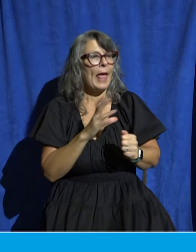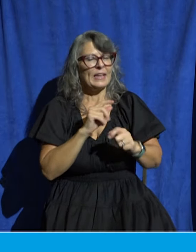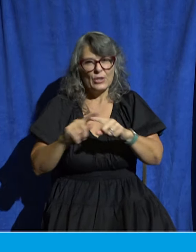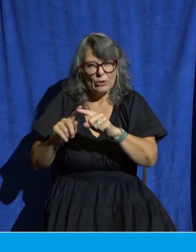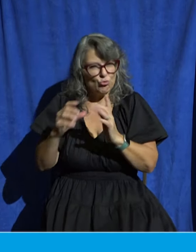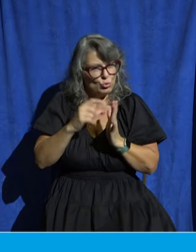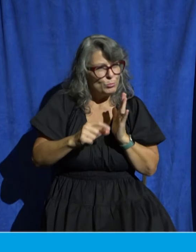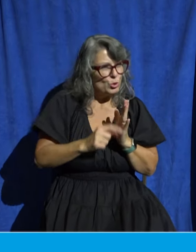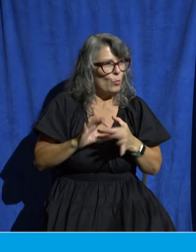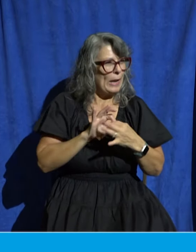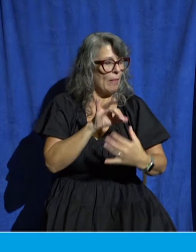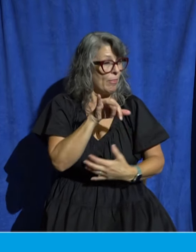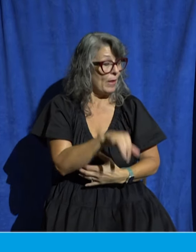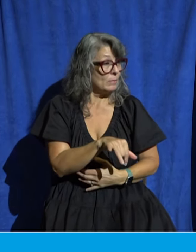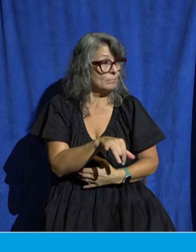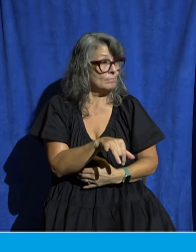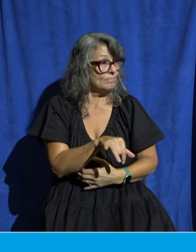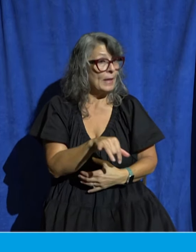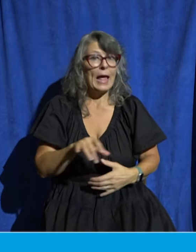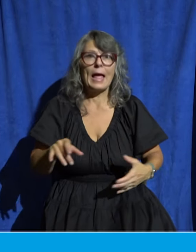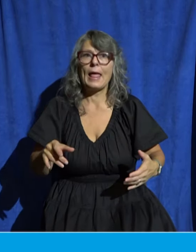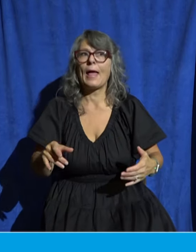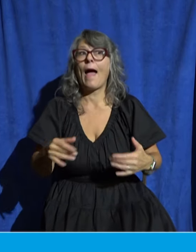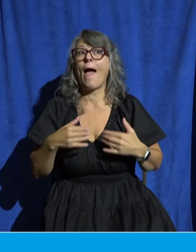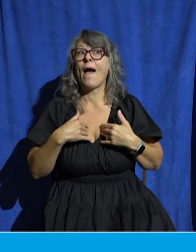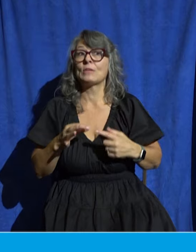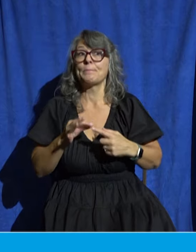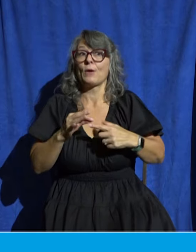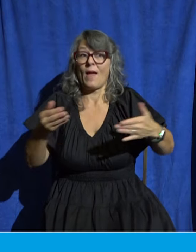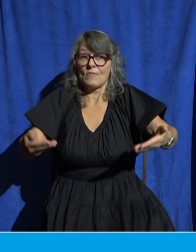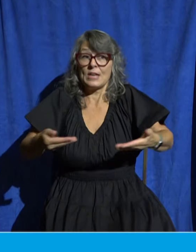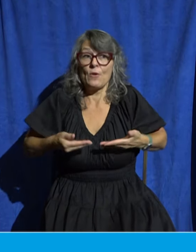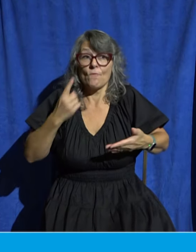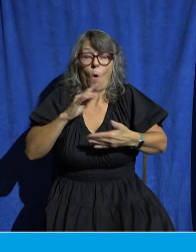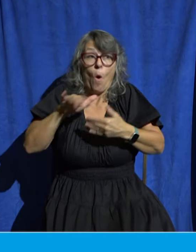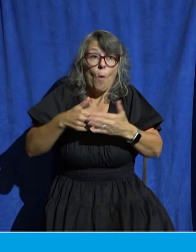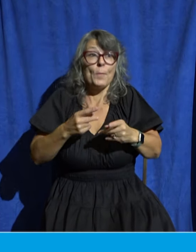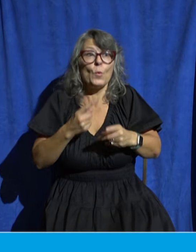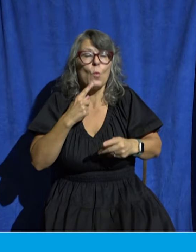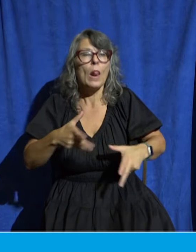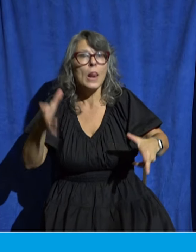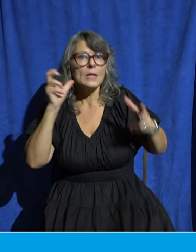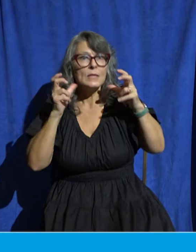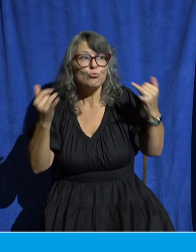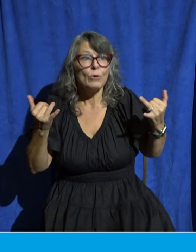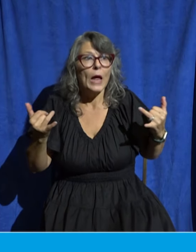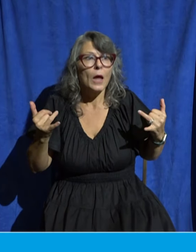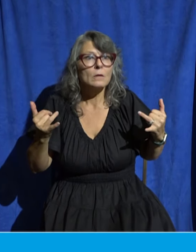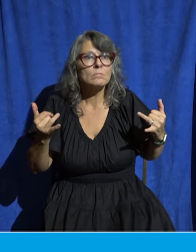everyone listening in today that I know based on God's word will help you to be more spiritually effective,